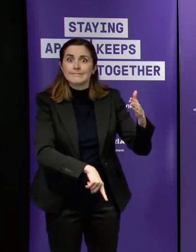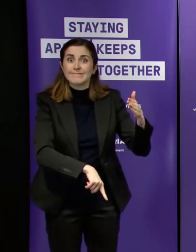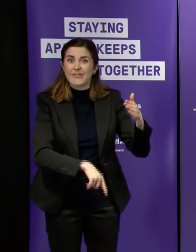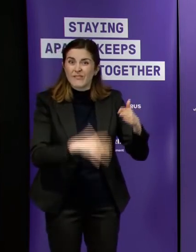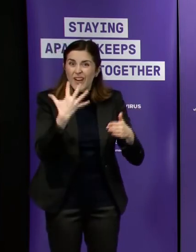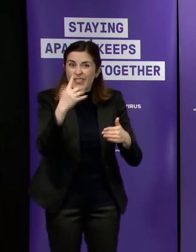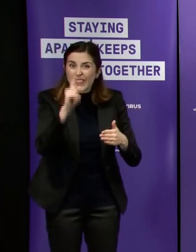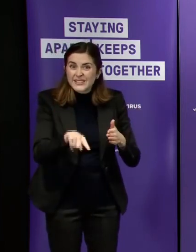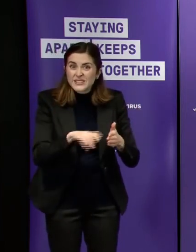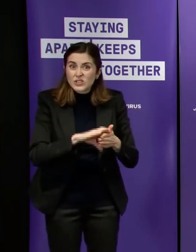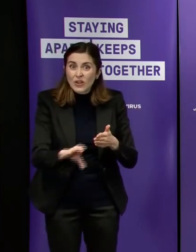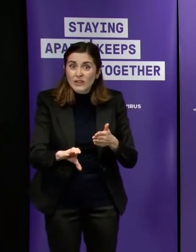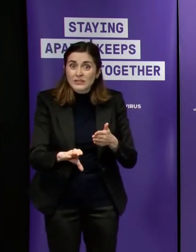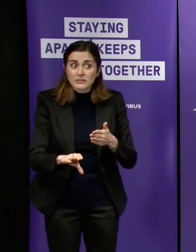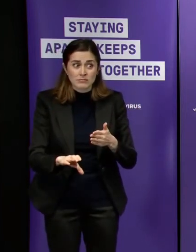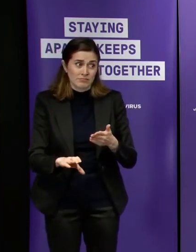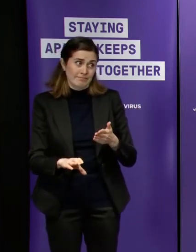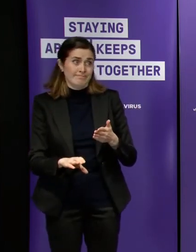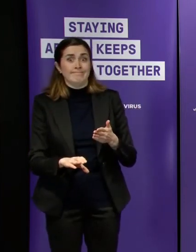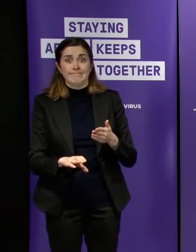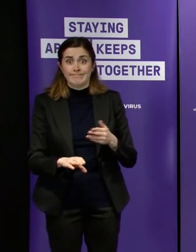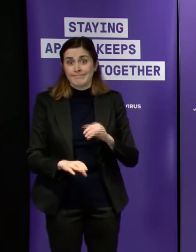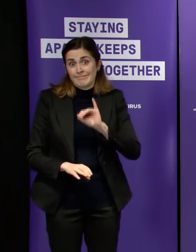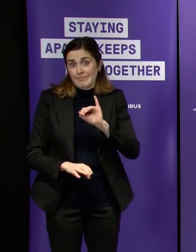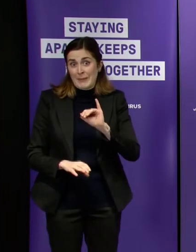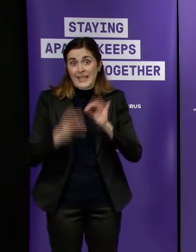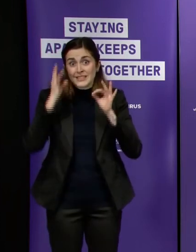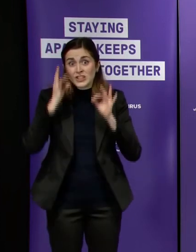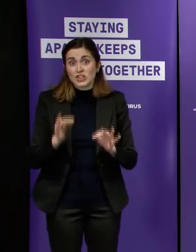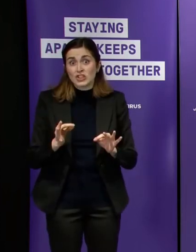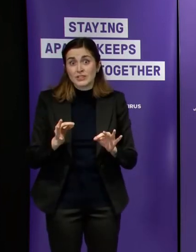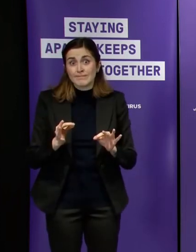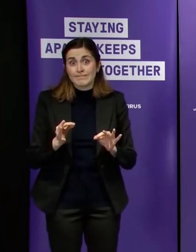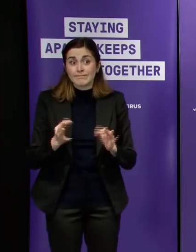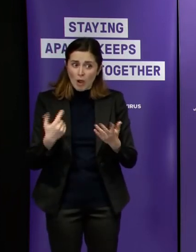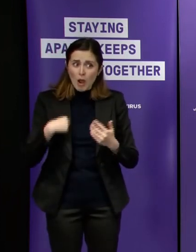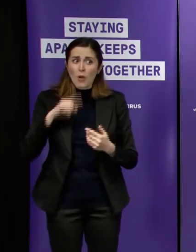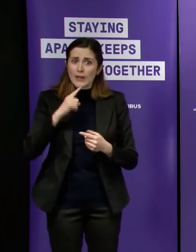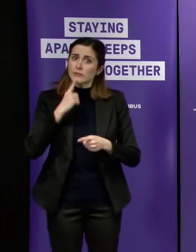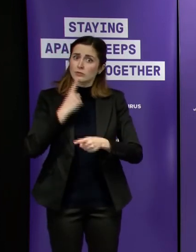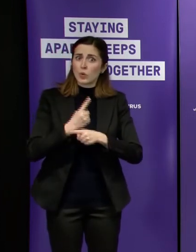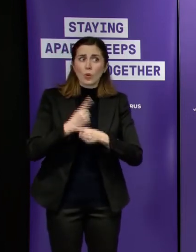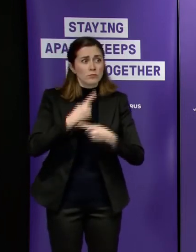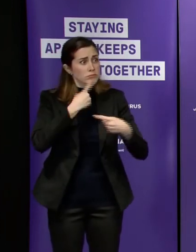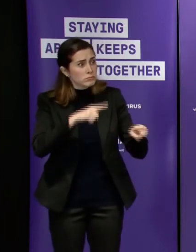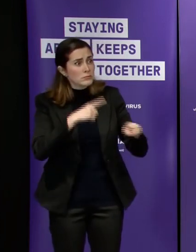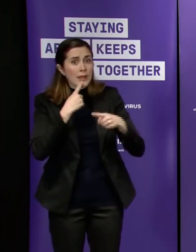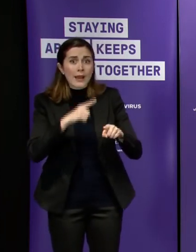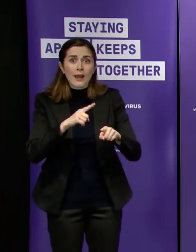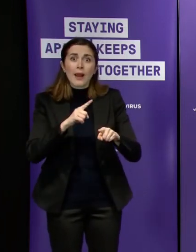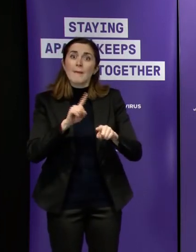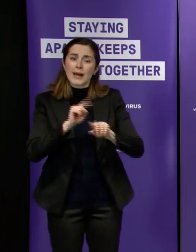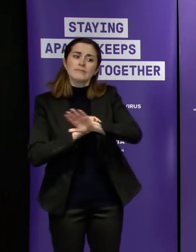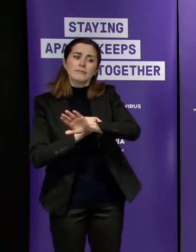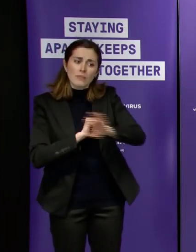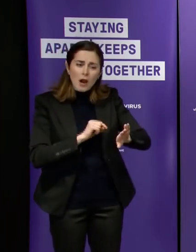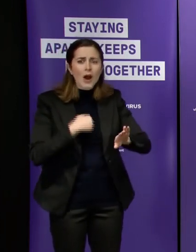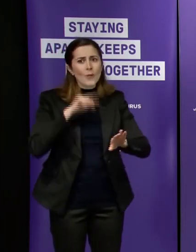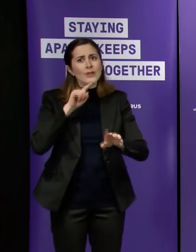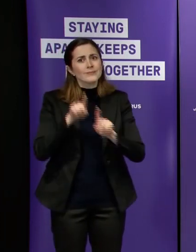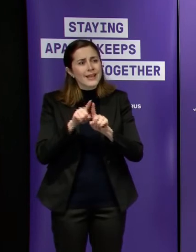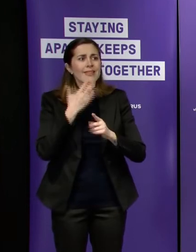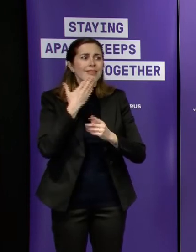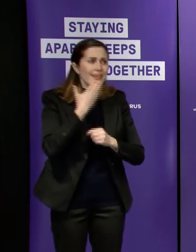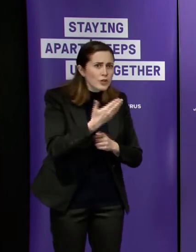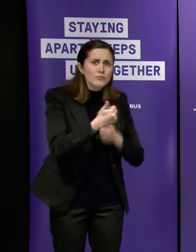appropriate you can make your own judgments about whether that's a good or a bad thing to do but i'll continue to call that out just as i'll continue to praise the growing number of victorians who are doing